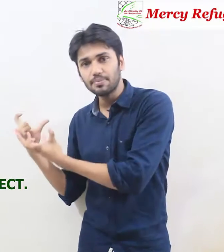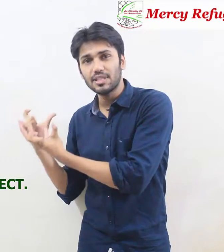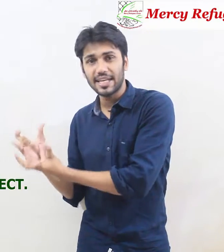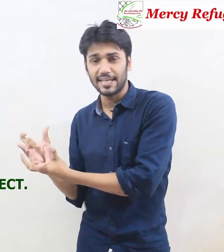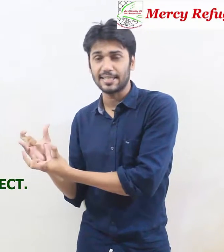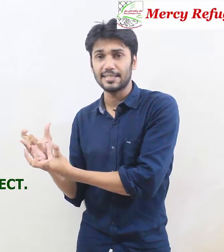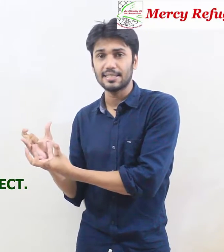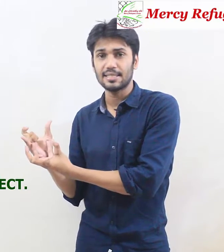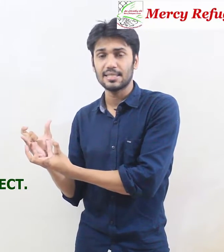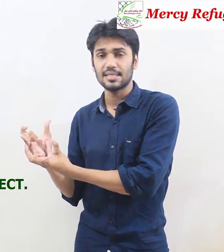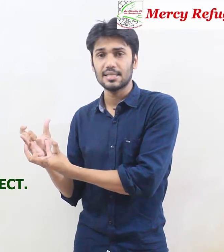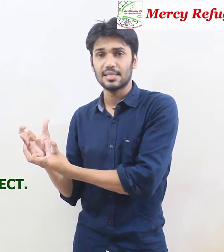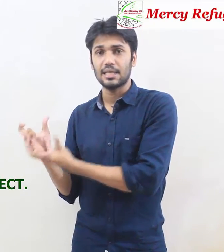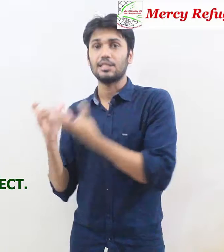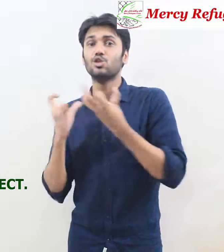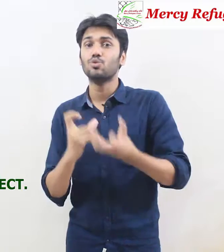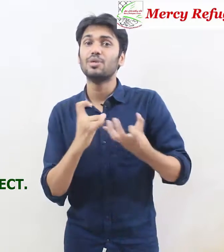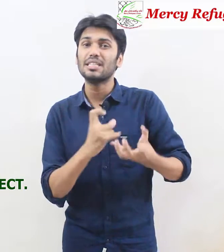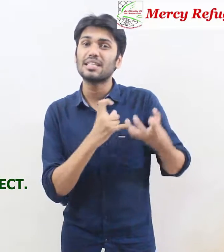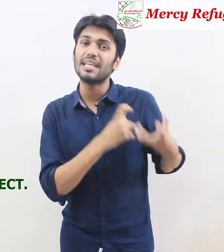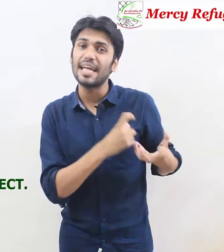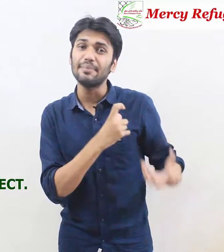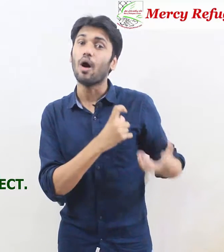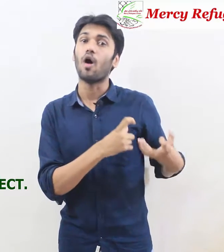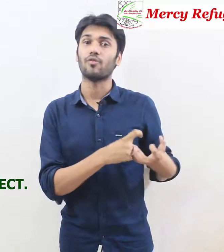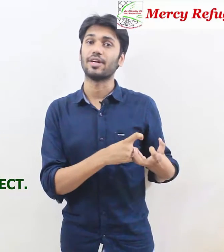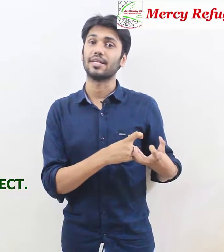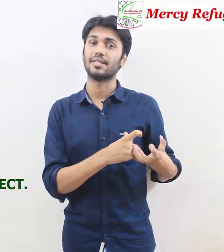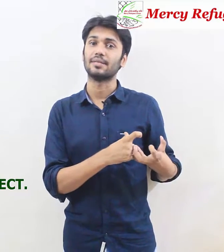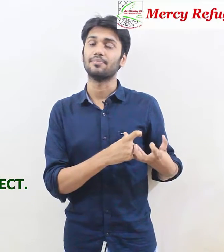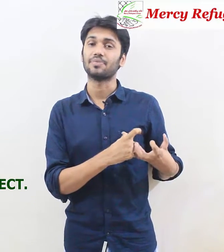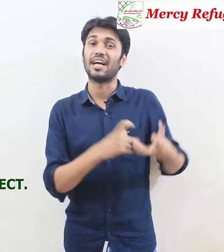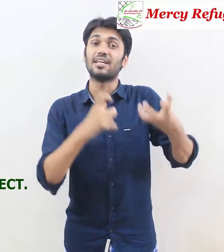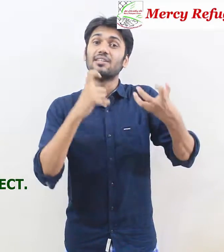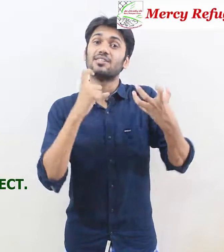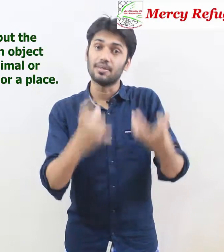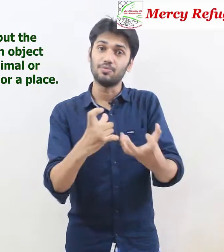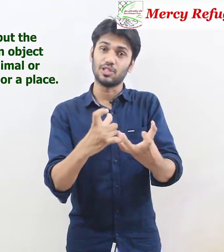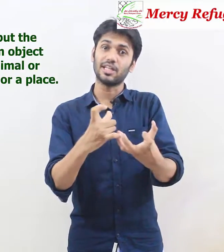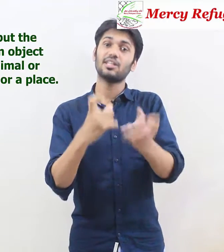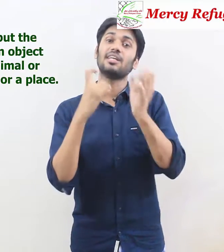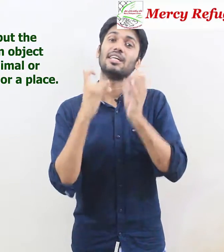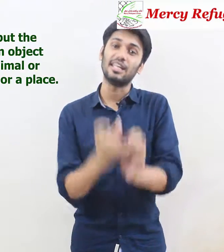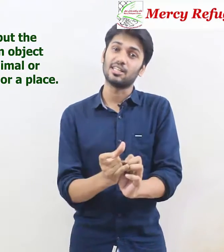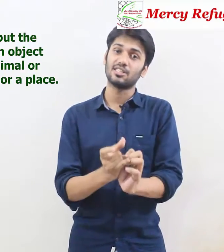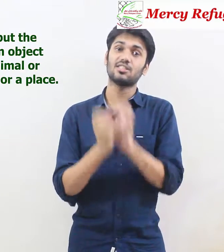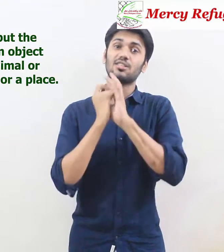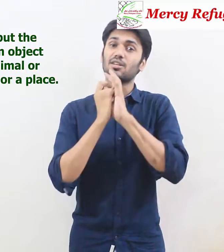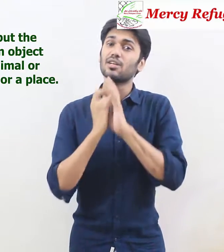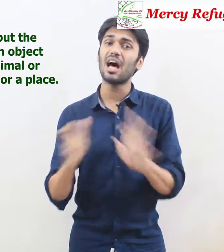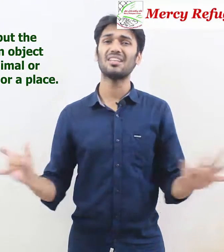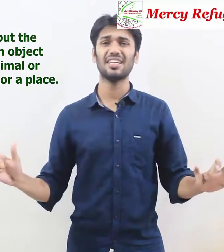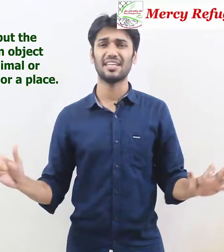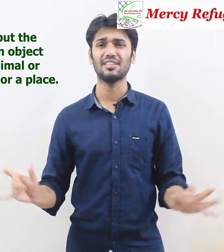something you bring the name of it and subject is nothing